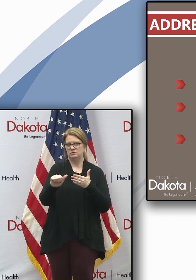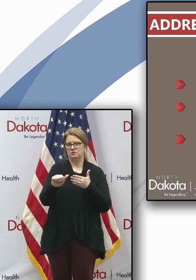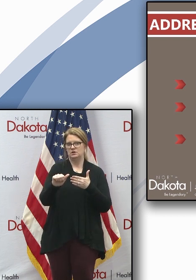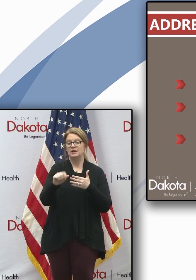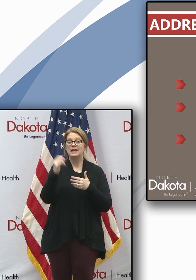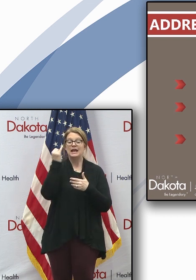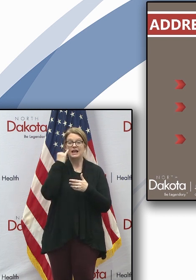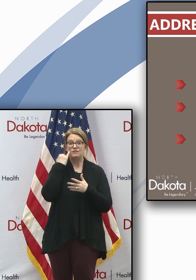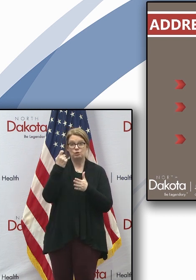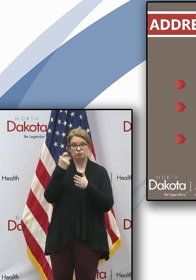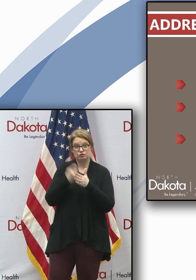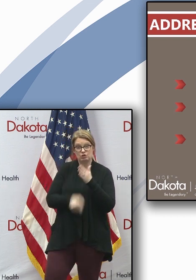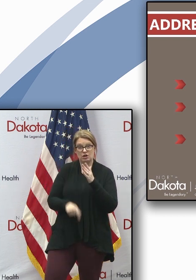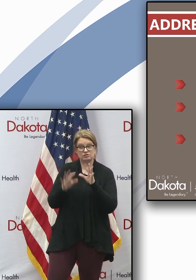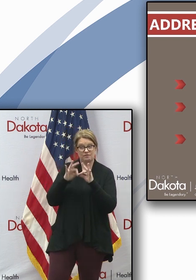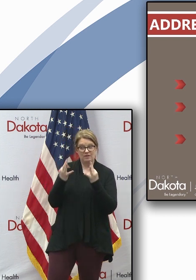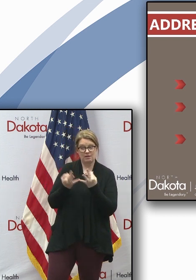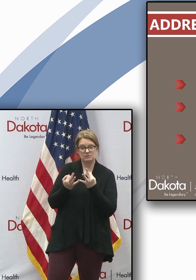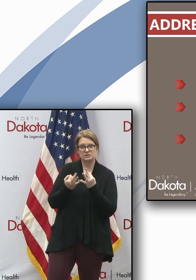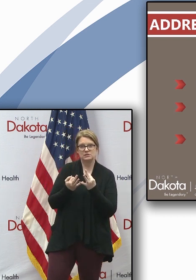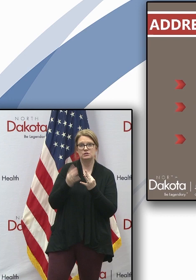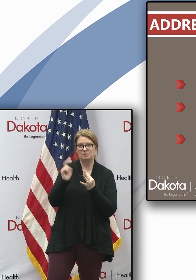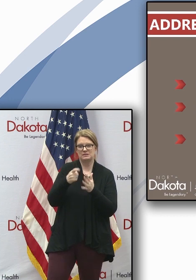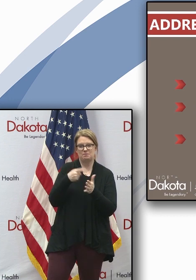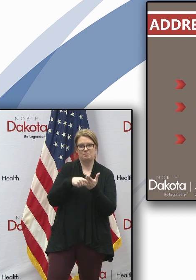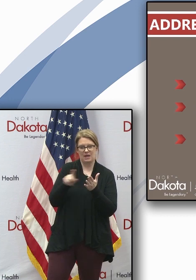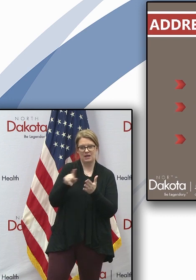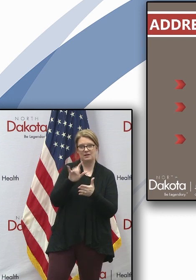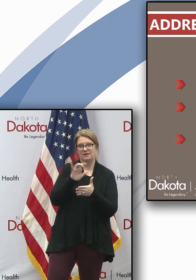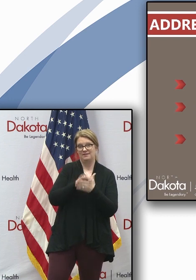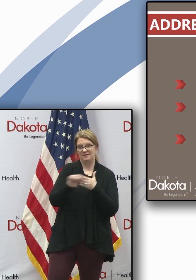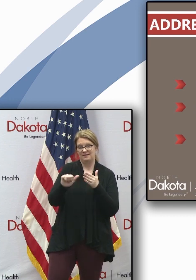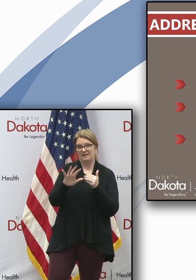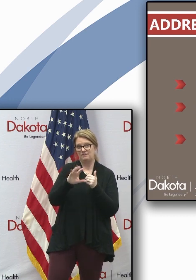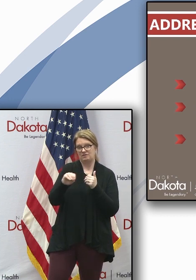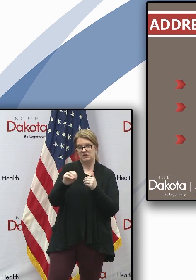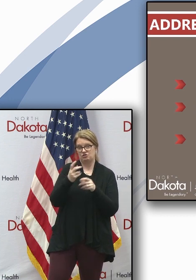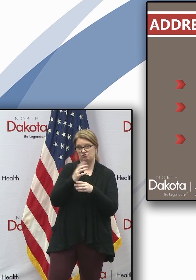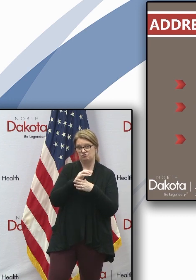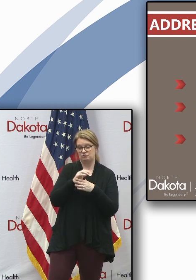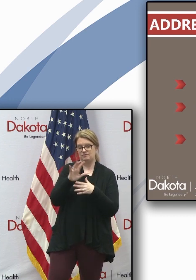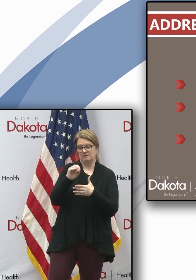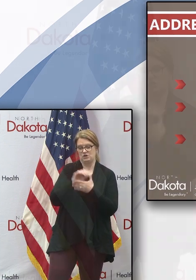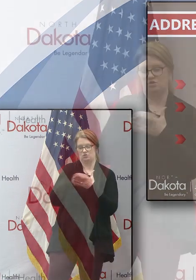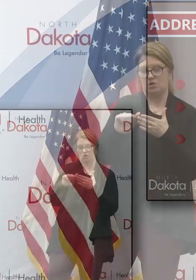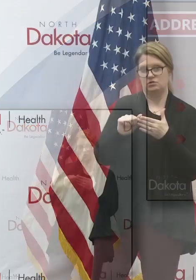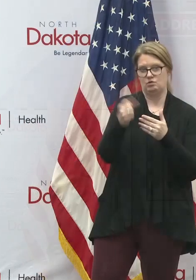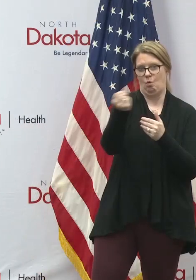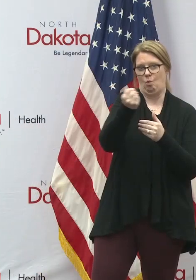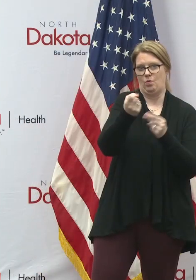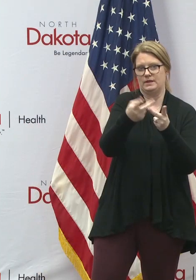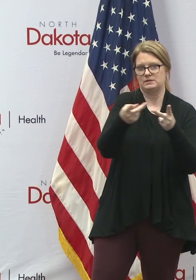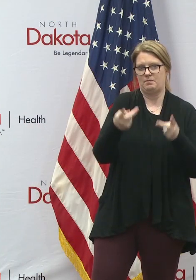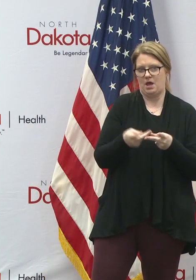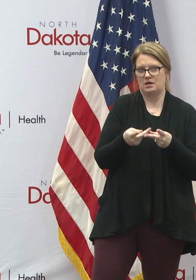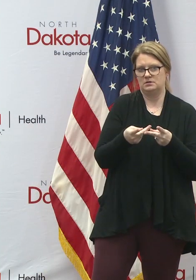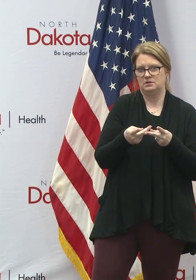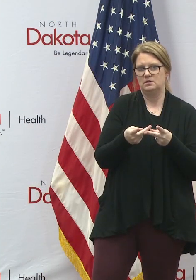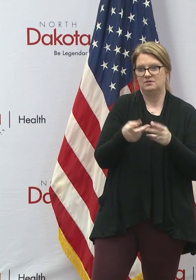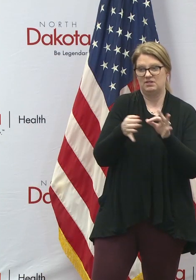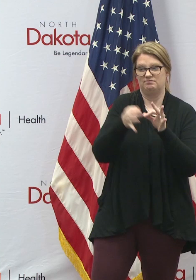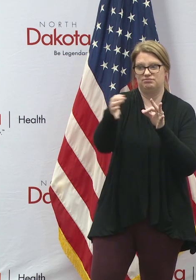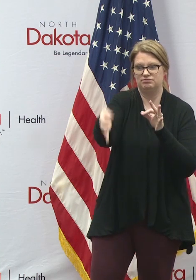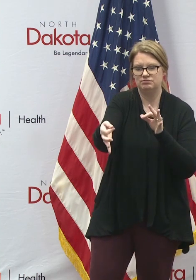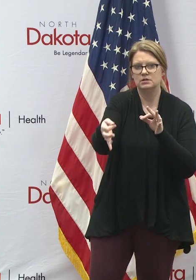hold the spot during extended absences between care. Under current projections,